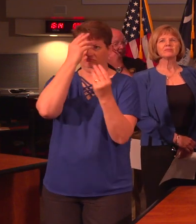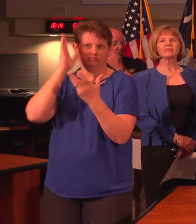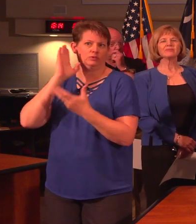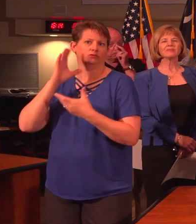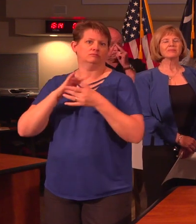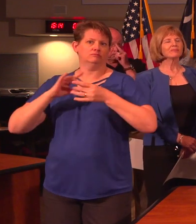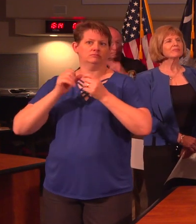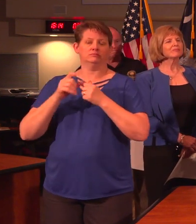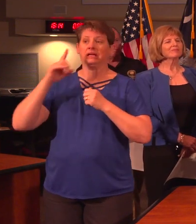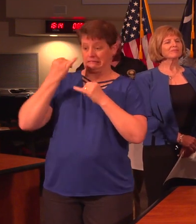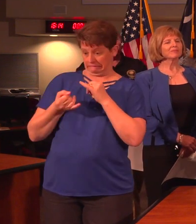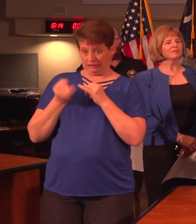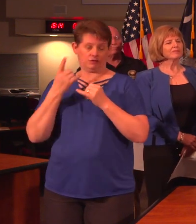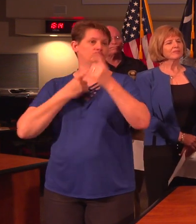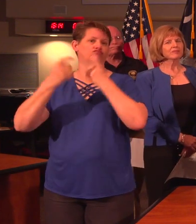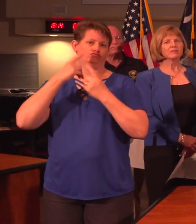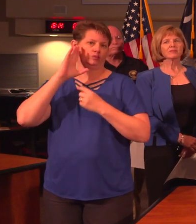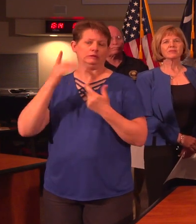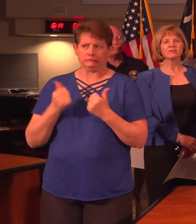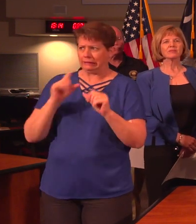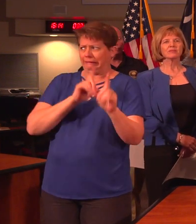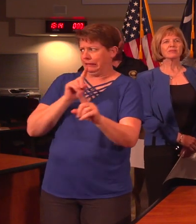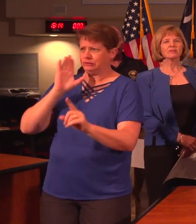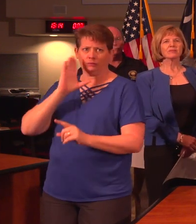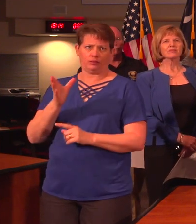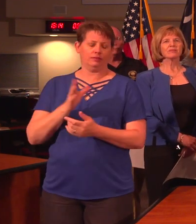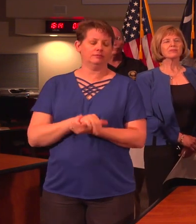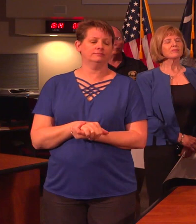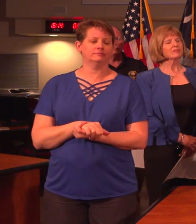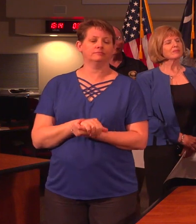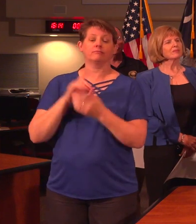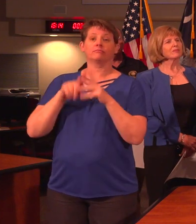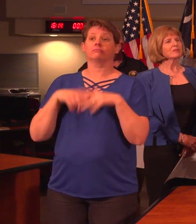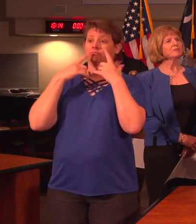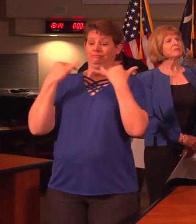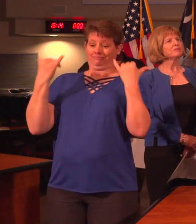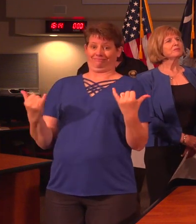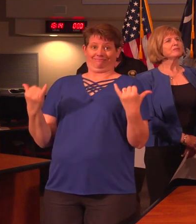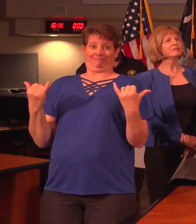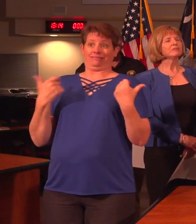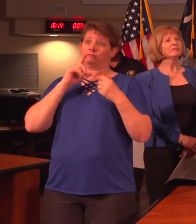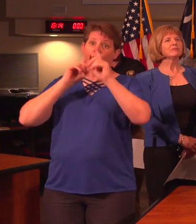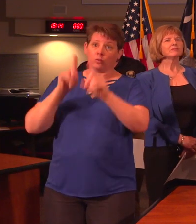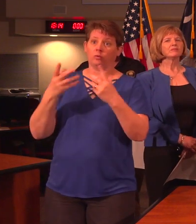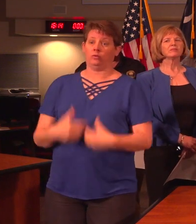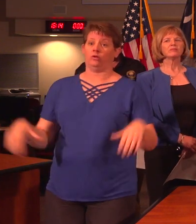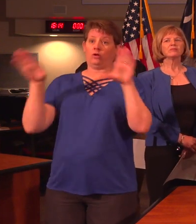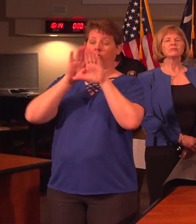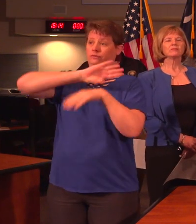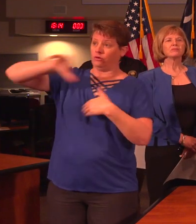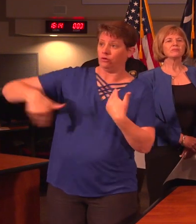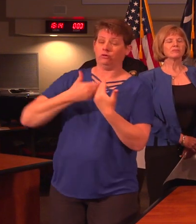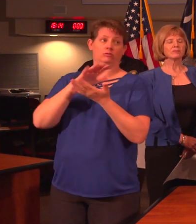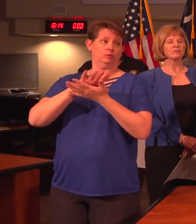and we'll have questions when we get to the end and try to answer all your questions. Effective immediately, I have ordered the closing of all